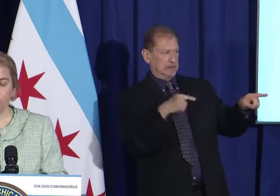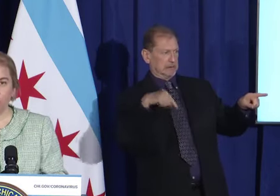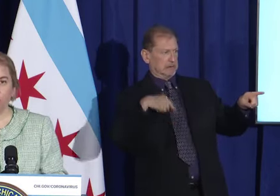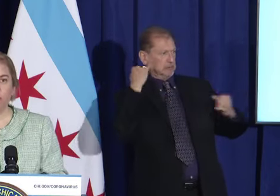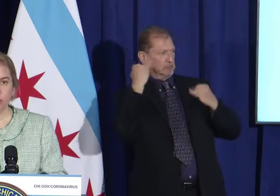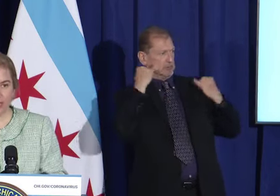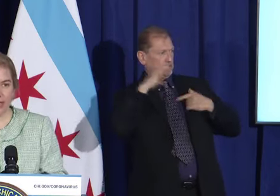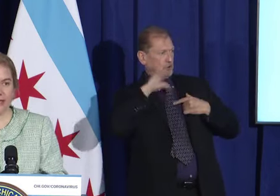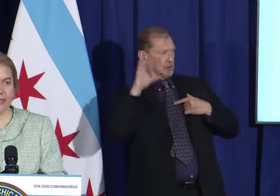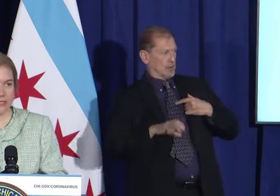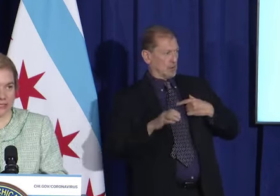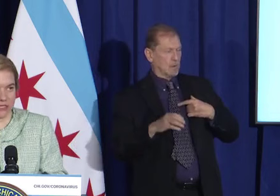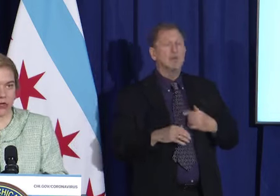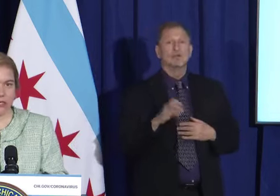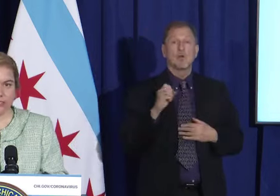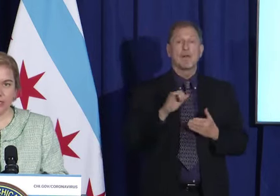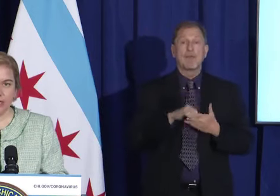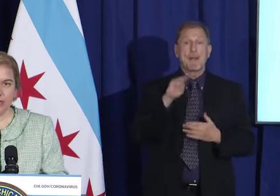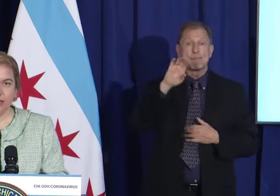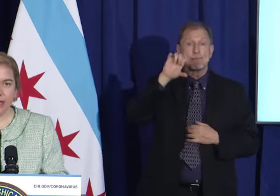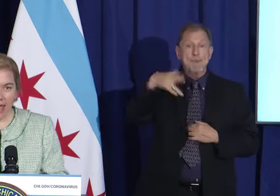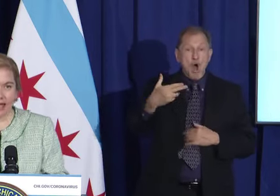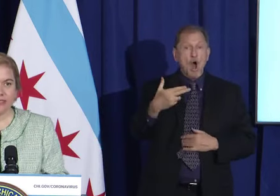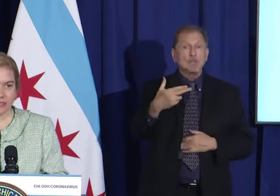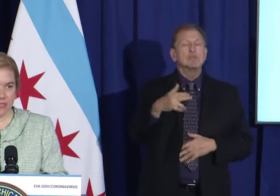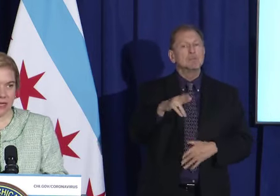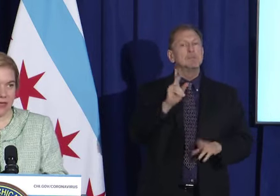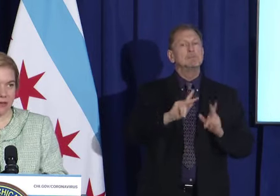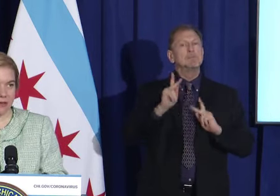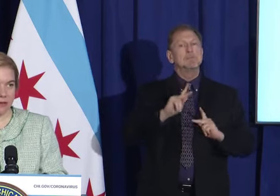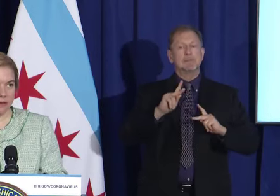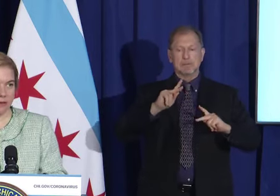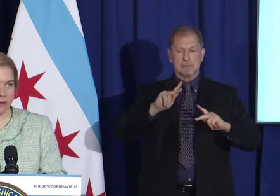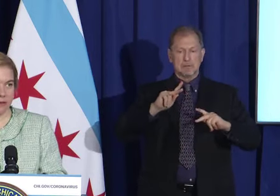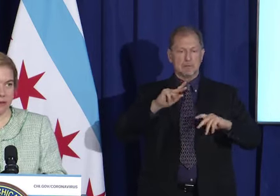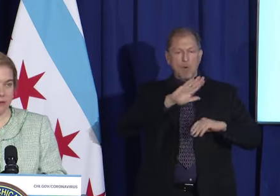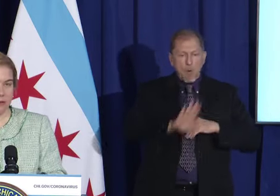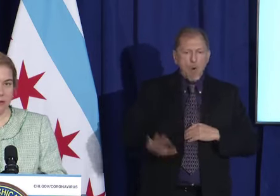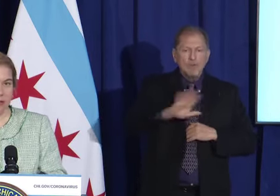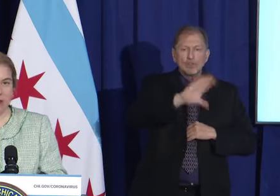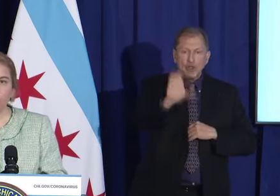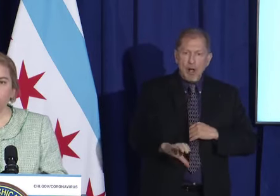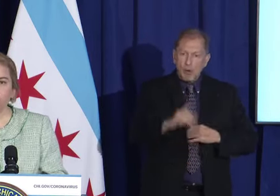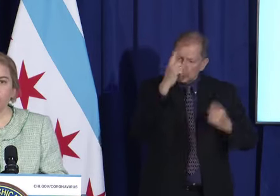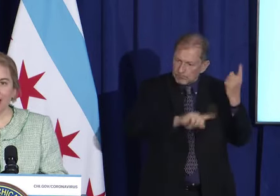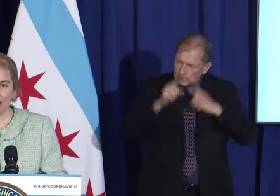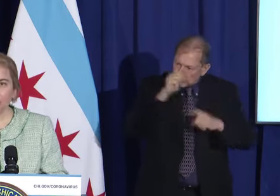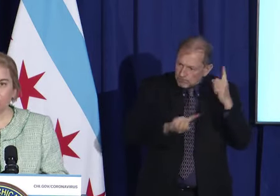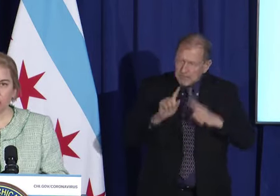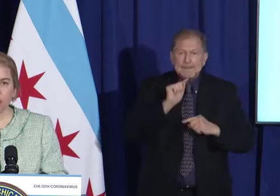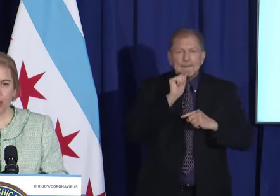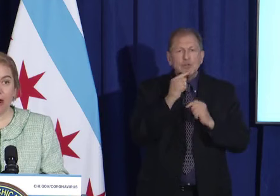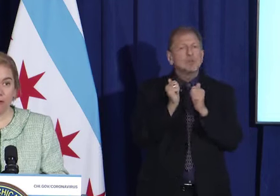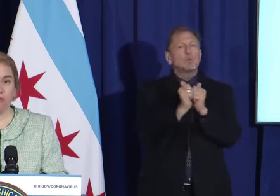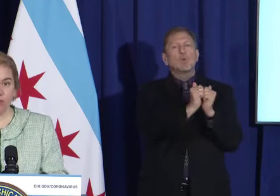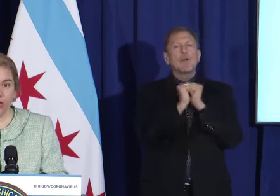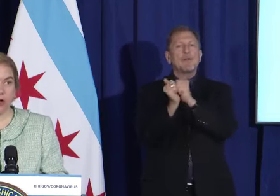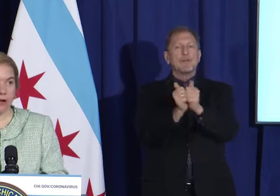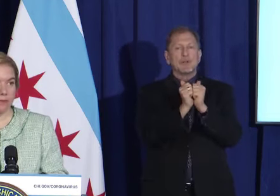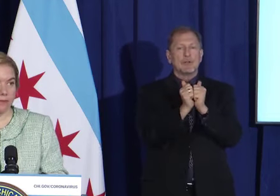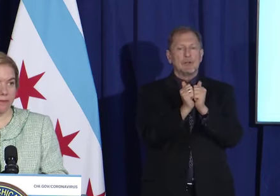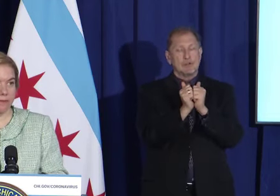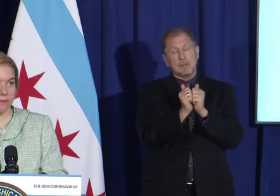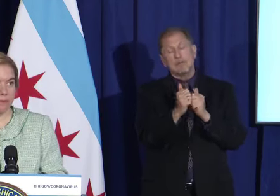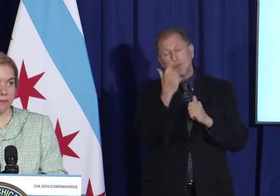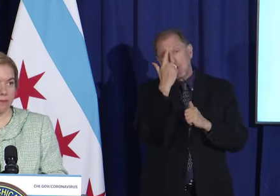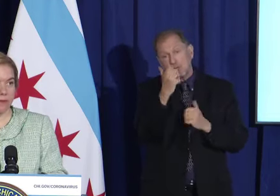knew that we were taking this seriously as a city. And we were doing that largely out of fear.